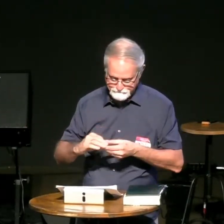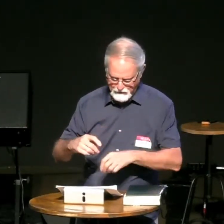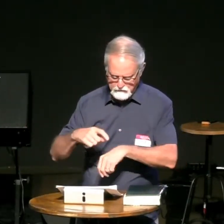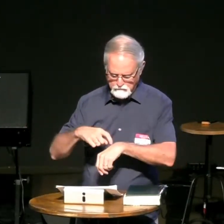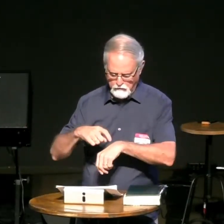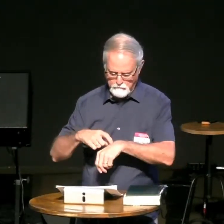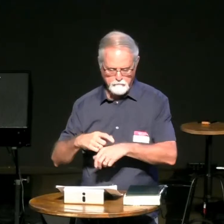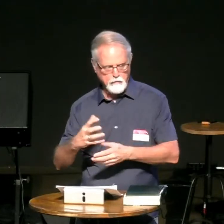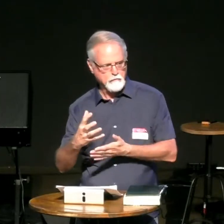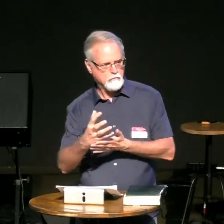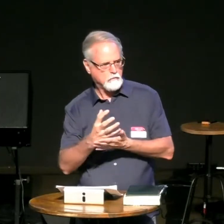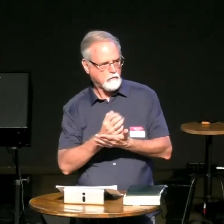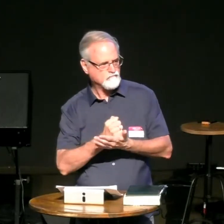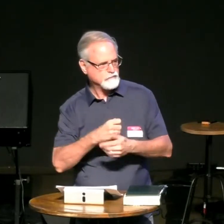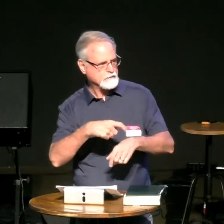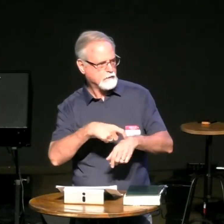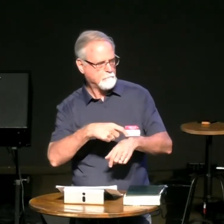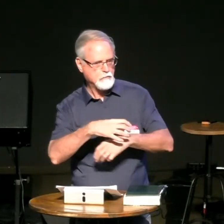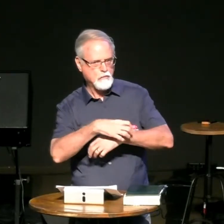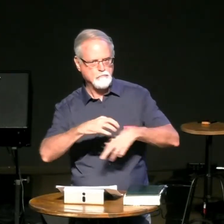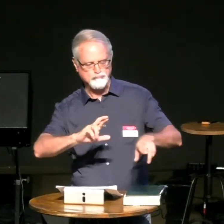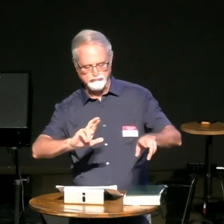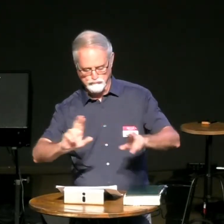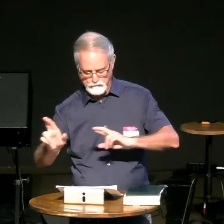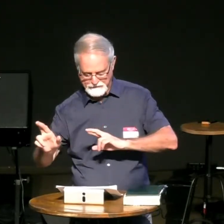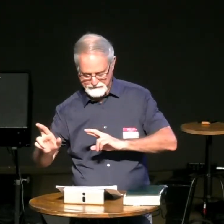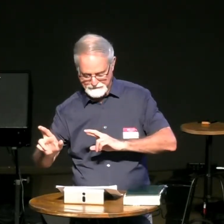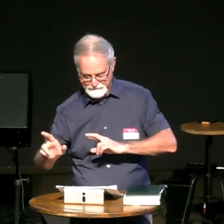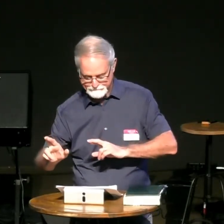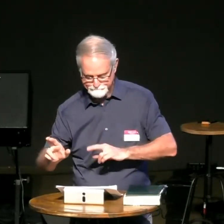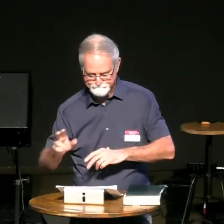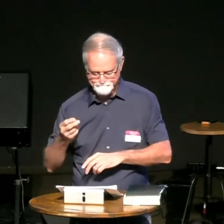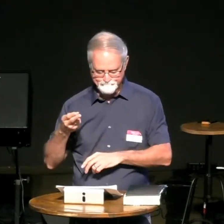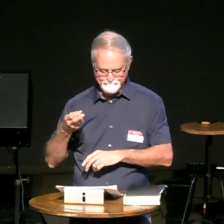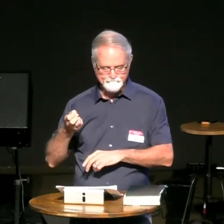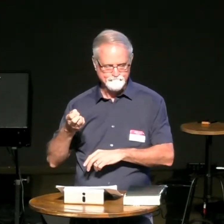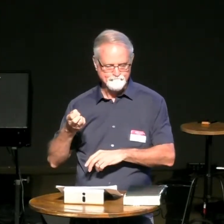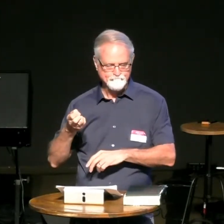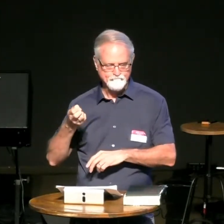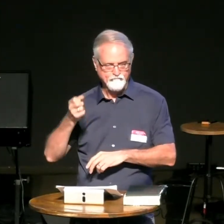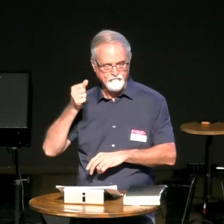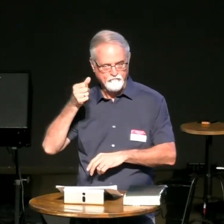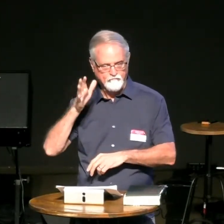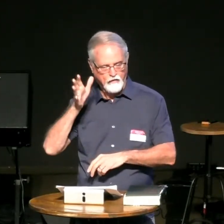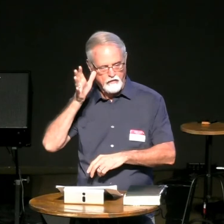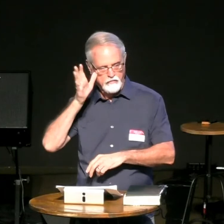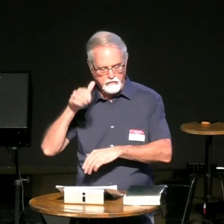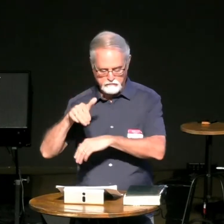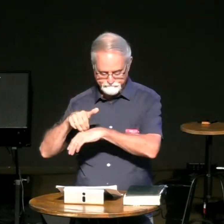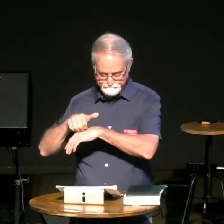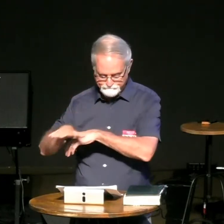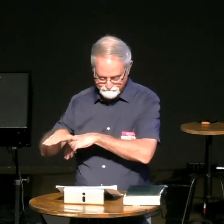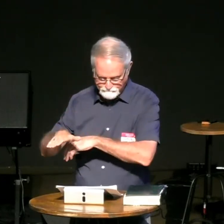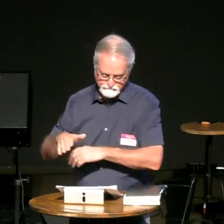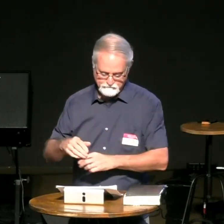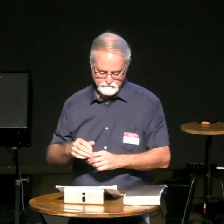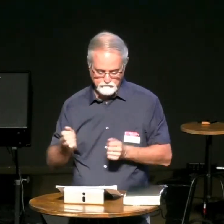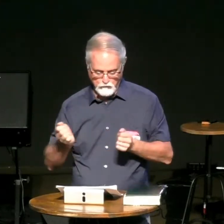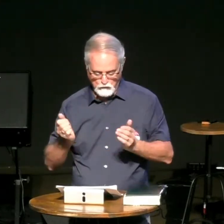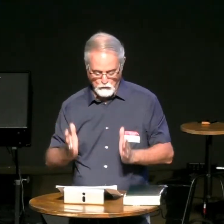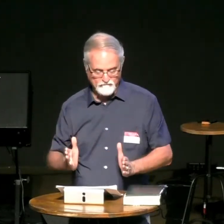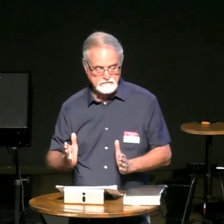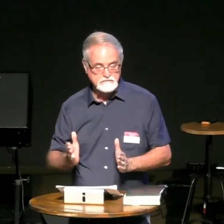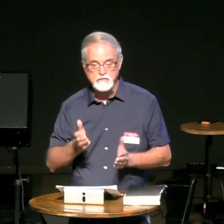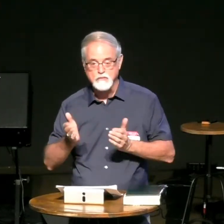and then the story continues in two to four when the grapes were ready the the